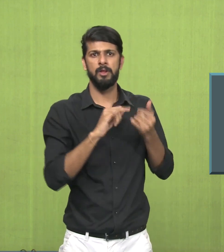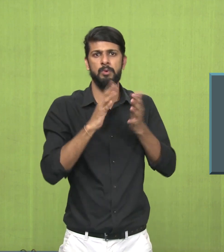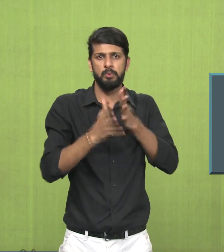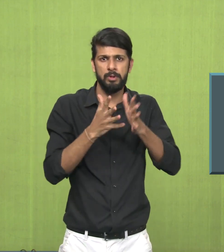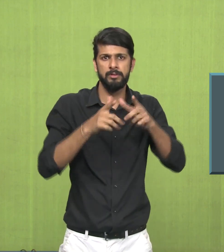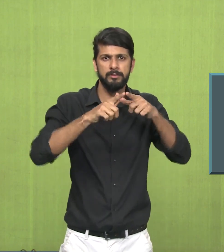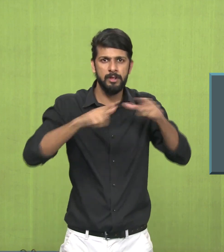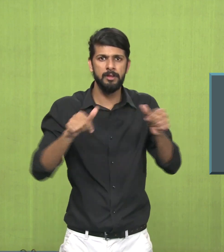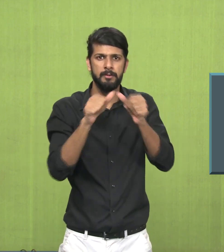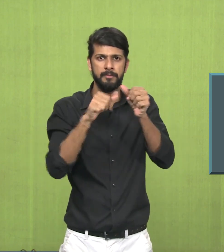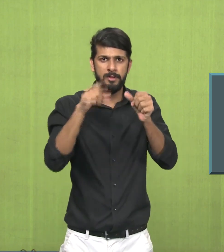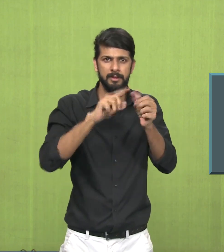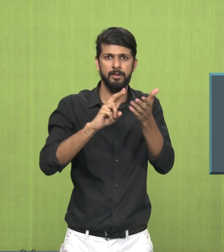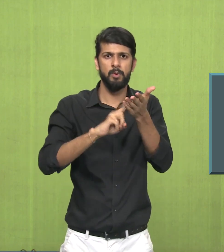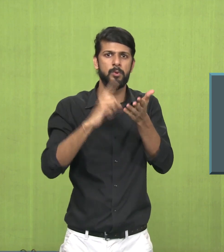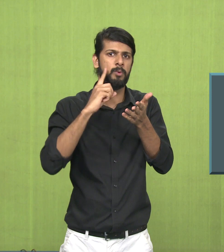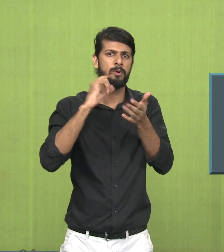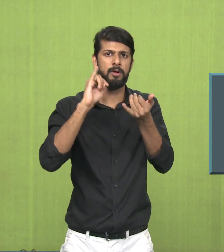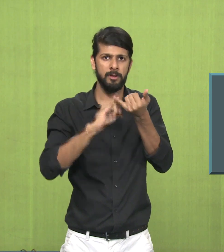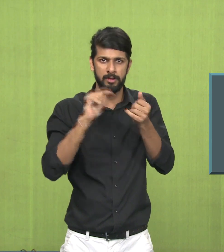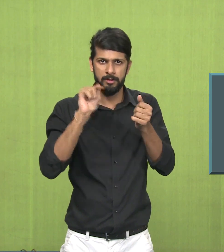signlanguage at the rate nios.ac.in.